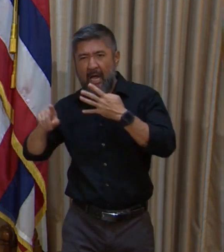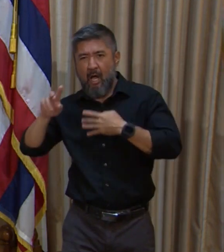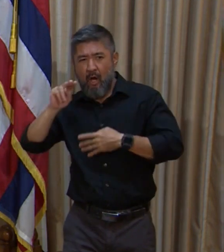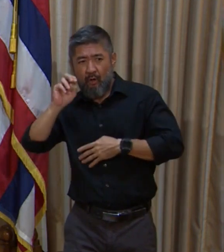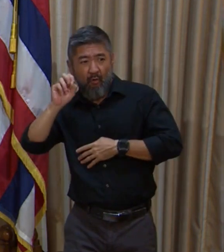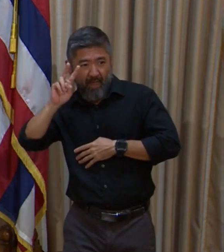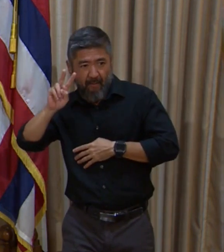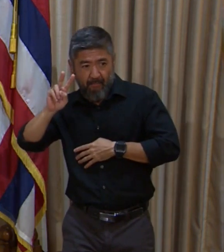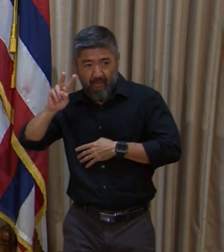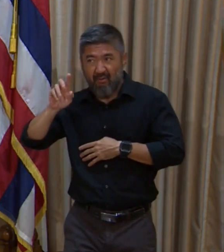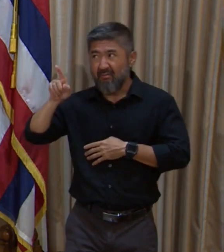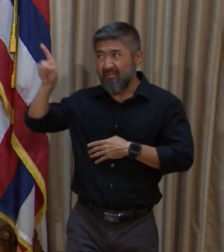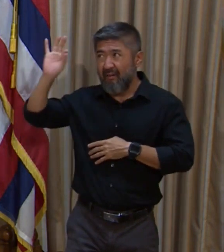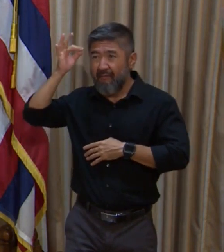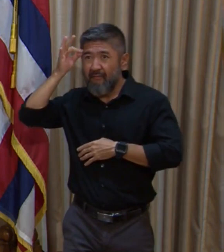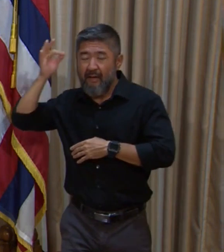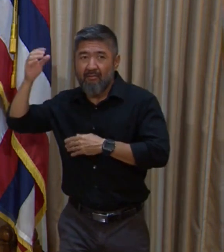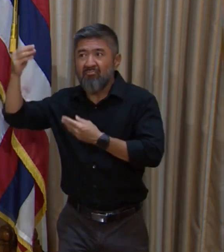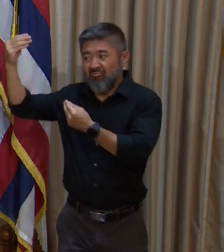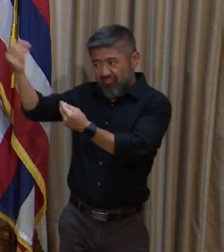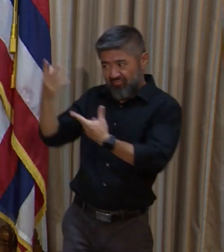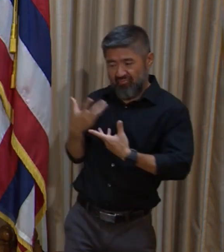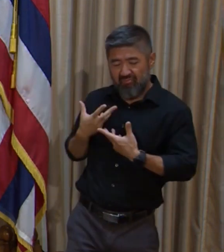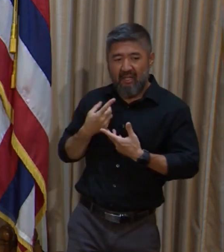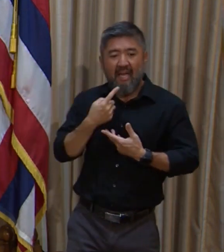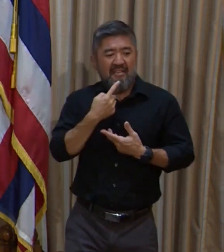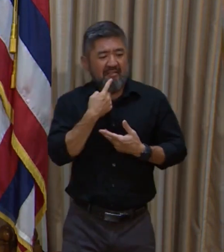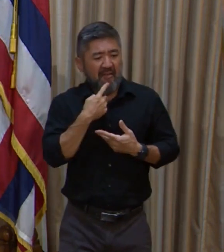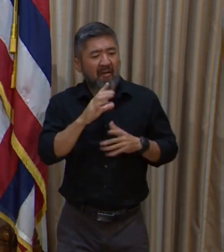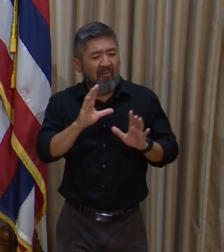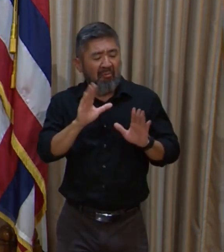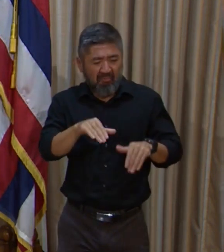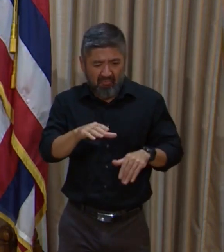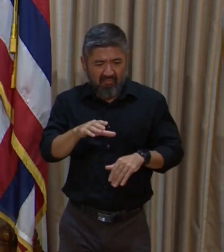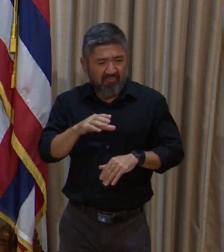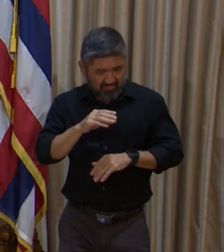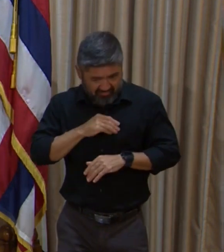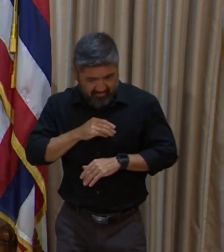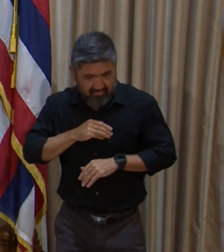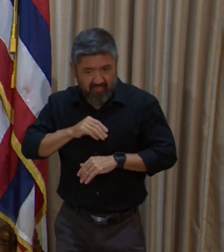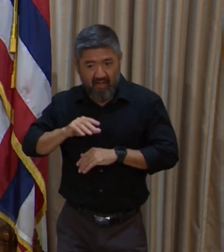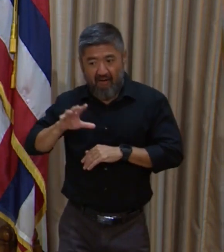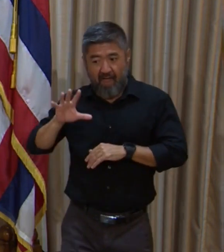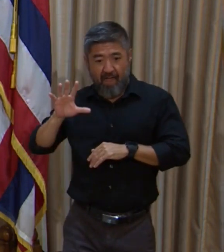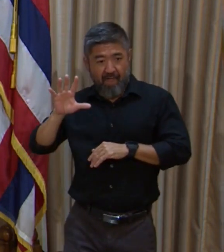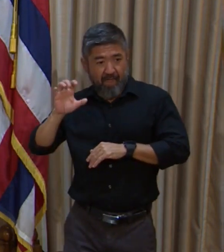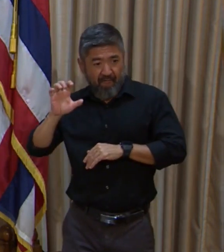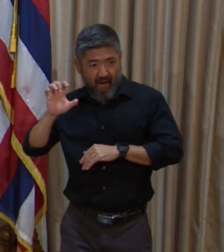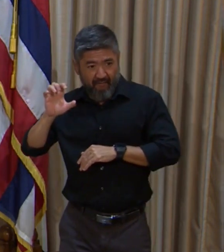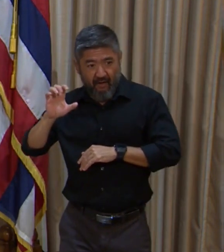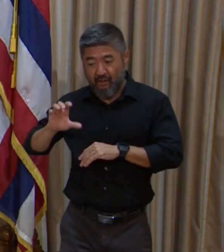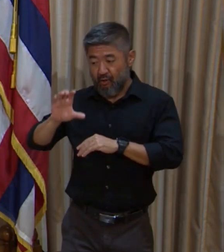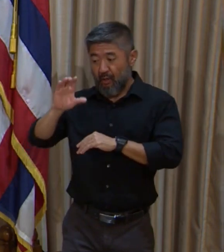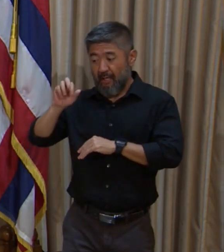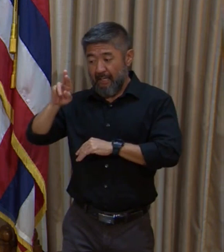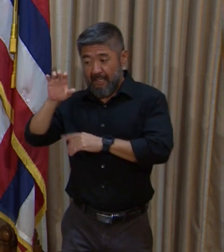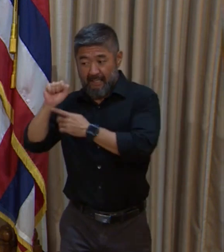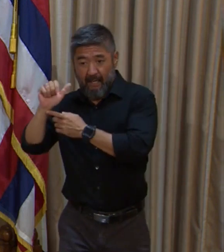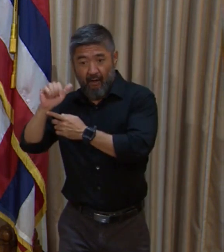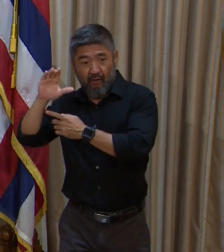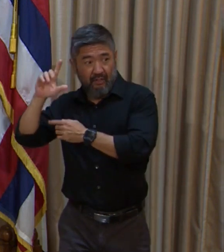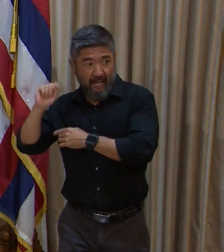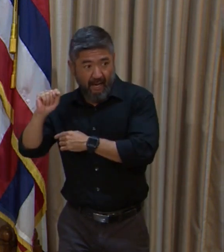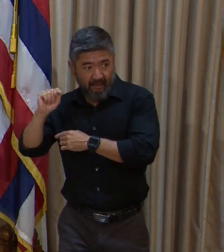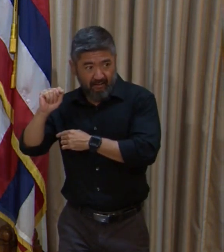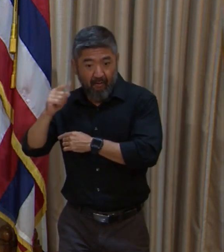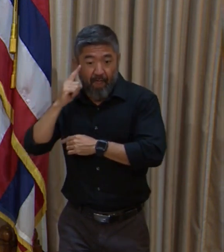did inform us that it would be acceptable to take $500 of CARES Act money for every student in the